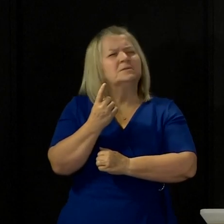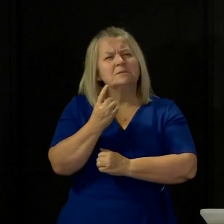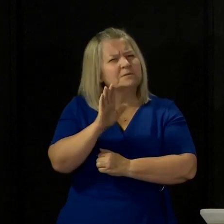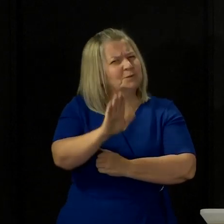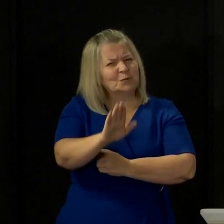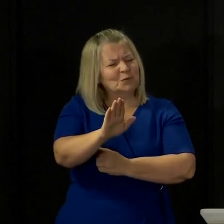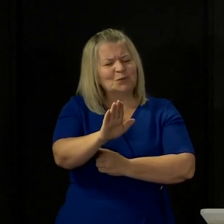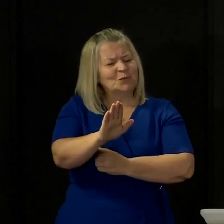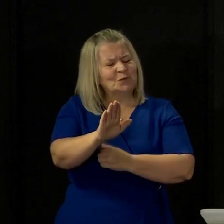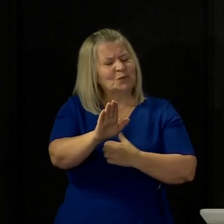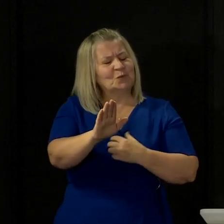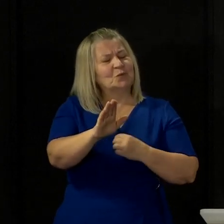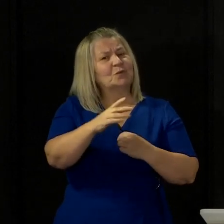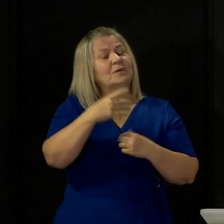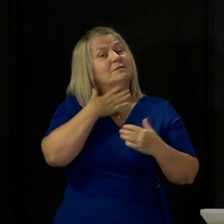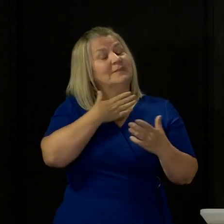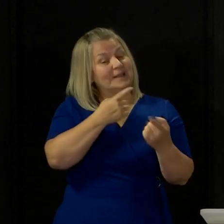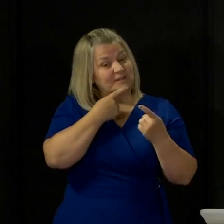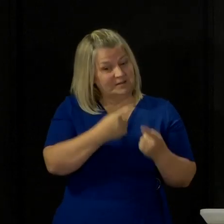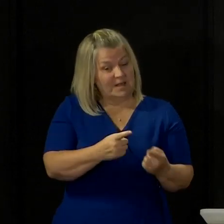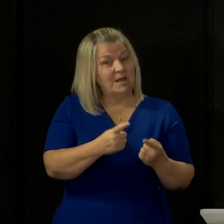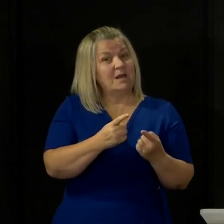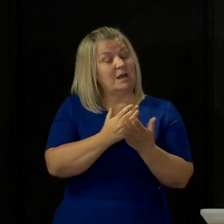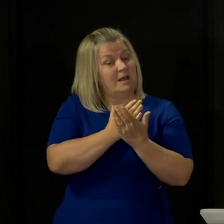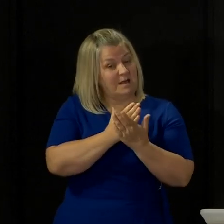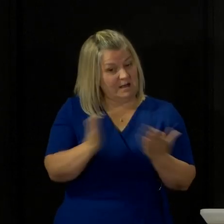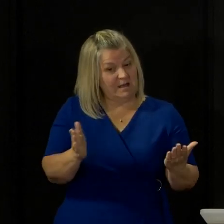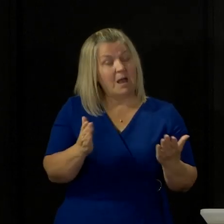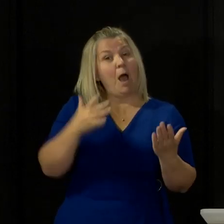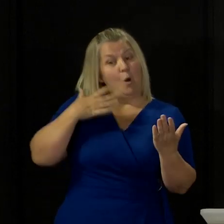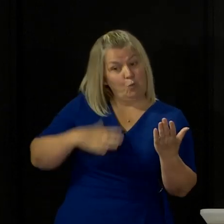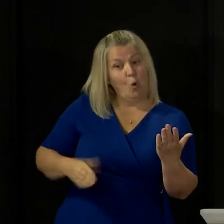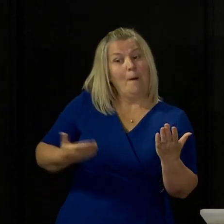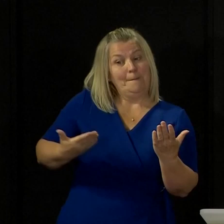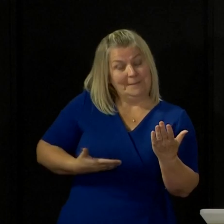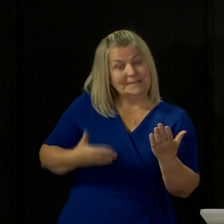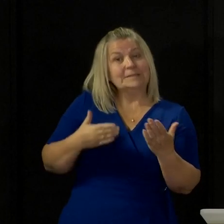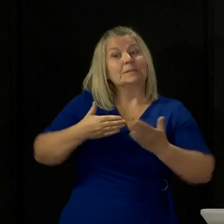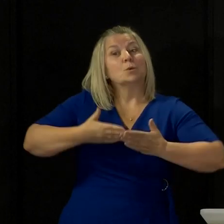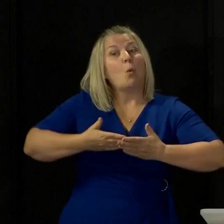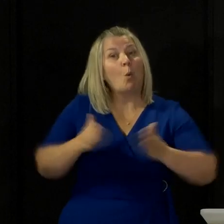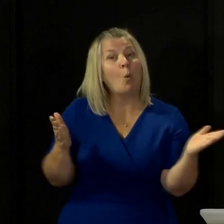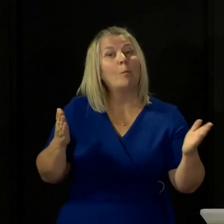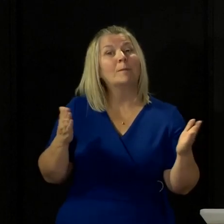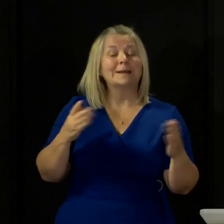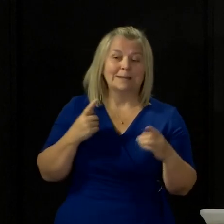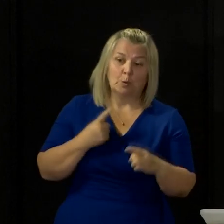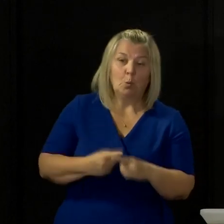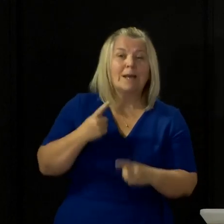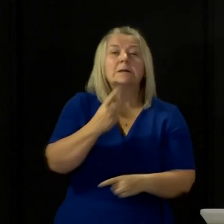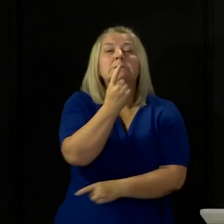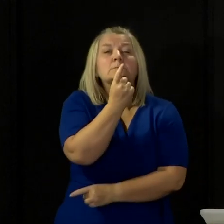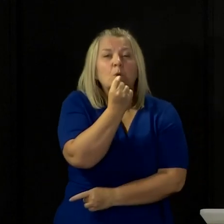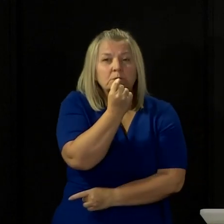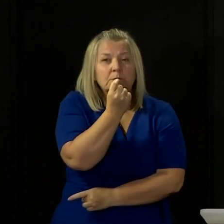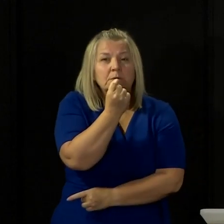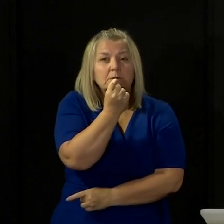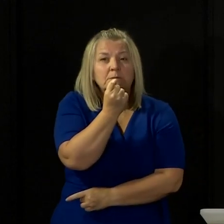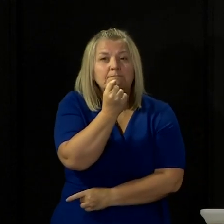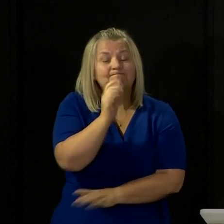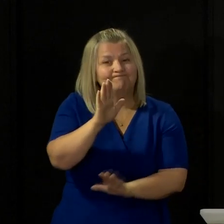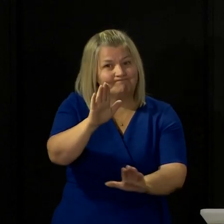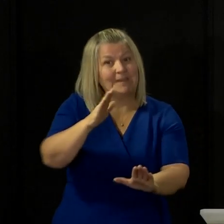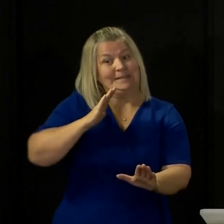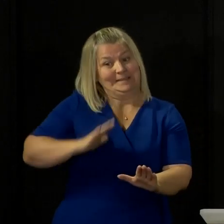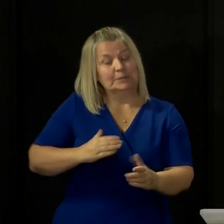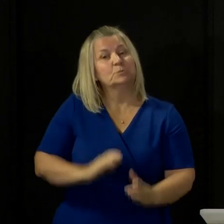take from what I said is that I want to allow businesses to reopen as quickly as possible, but we have to be confident that that